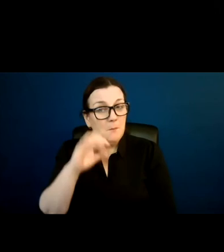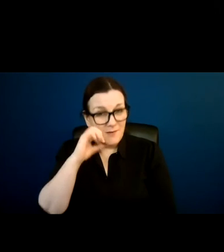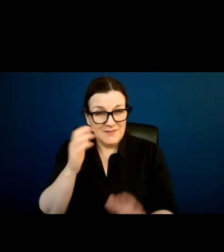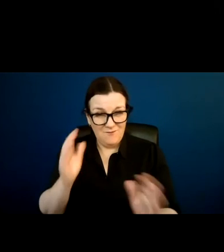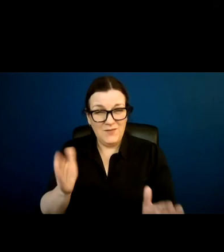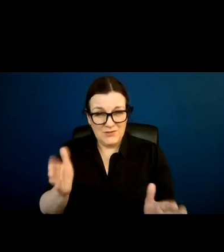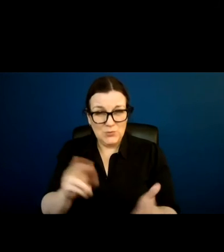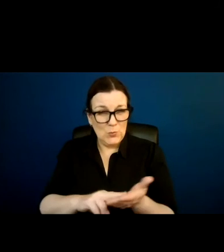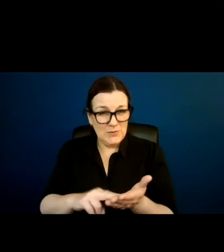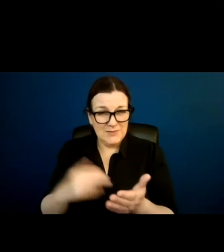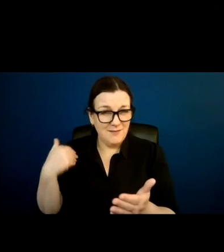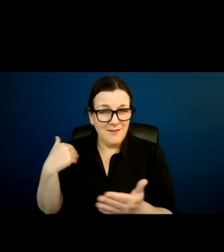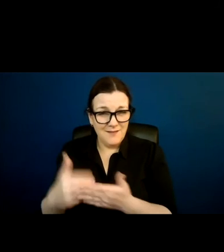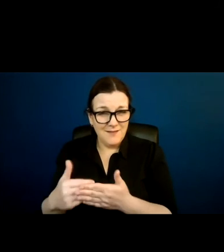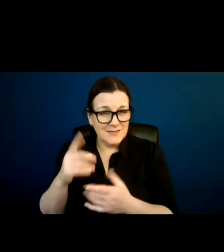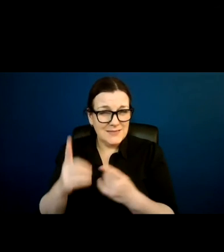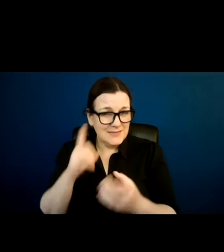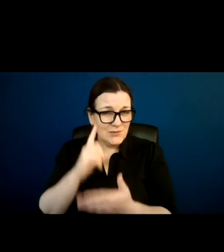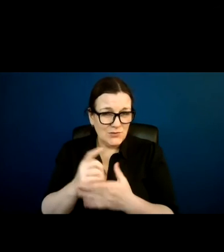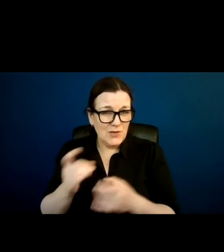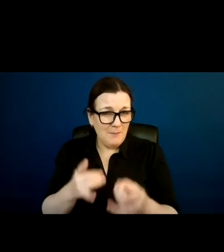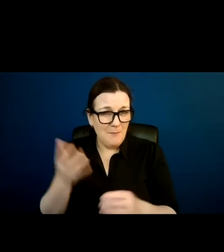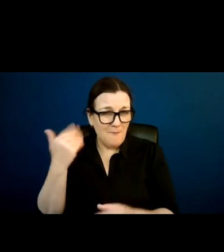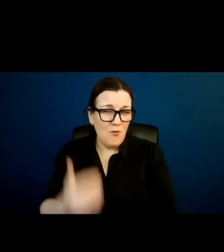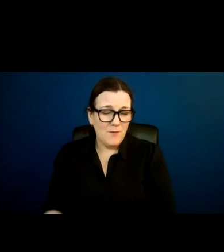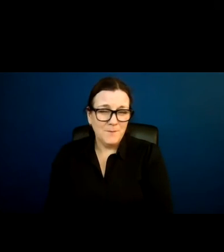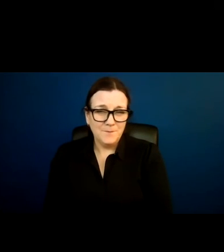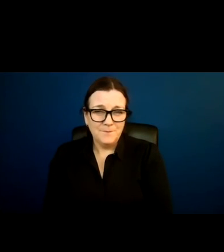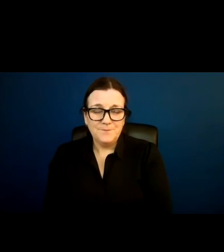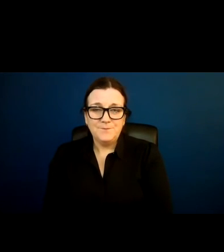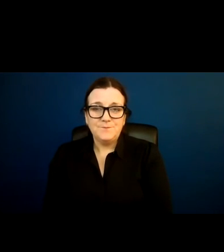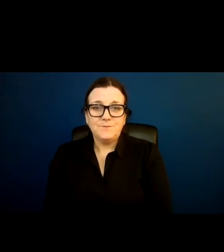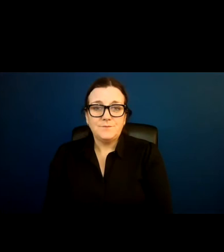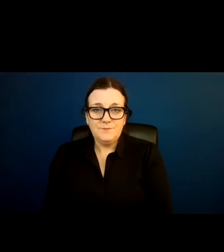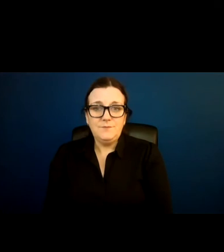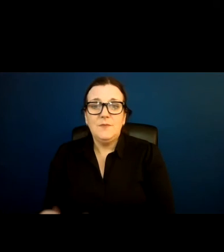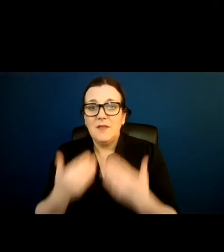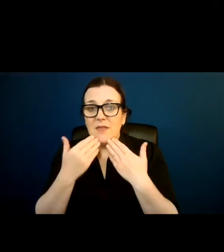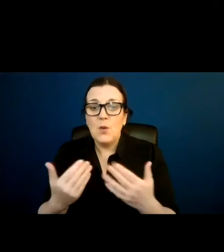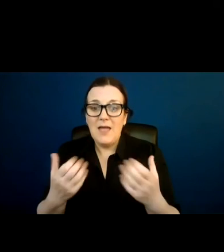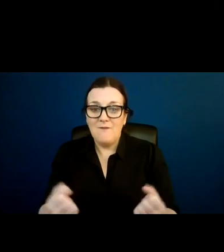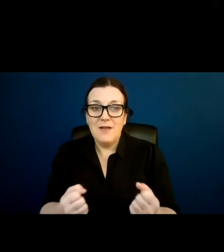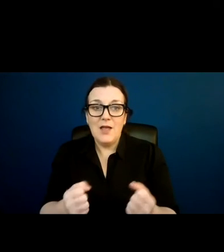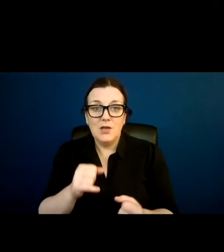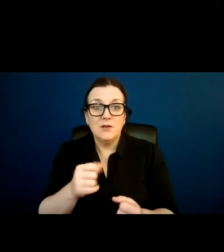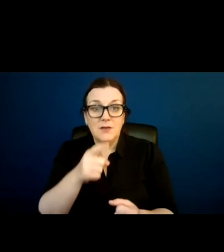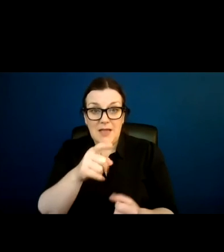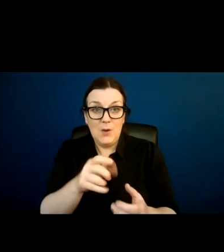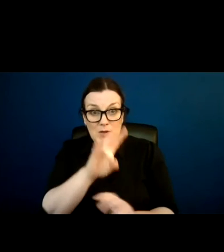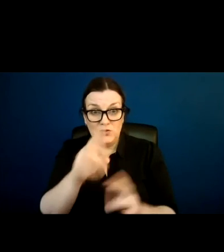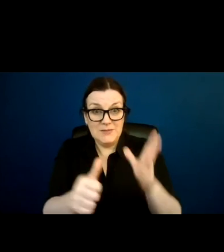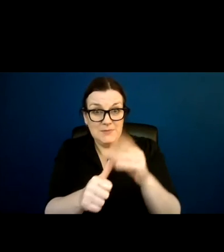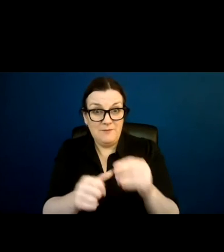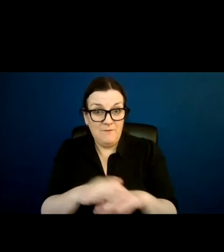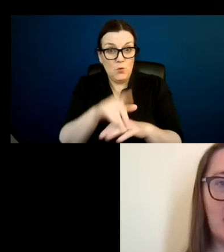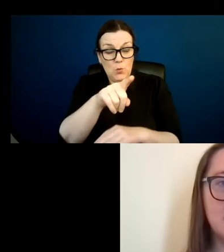used it to make decisions before. Thanks, Jonathan. While I have you, there's another question specifically for you, which is